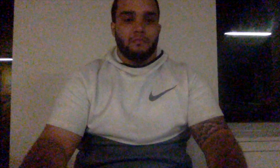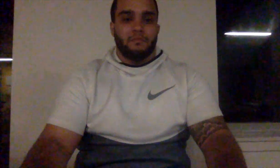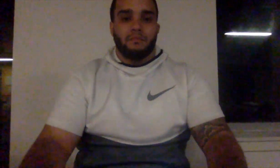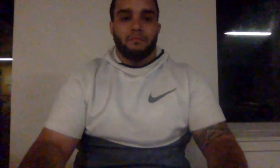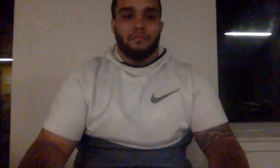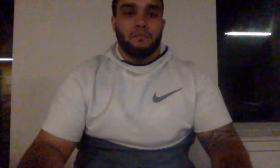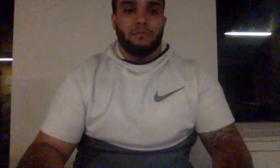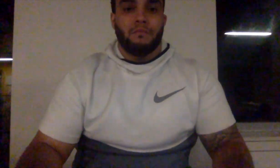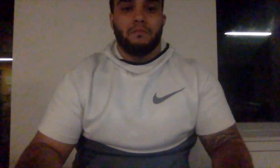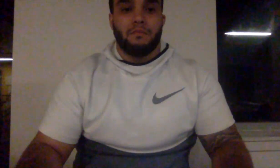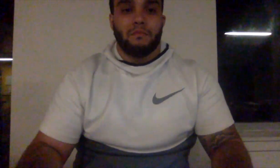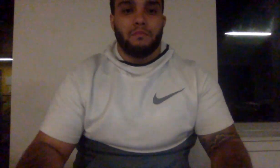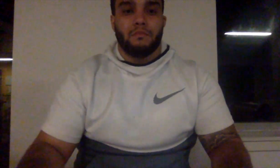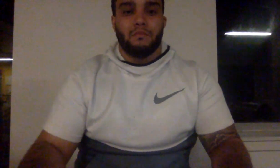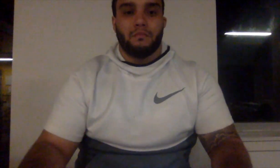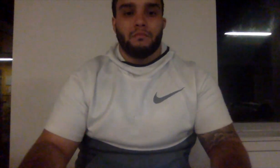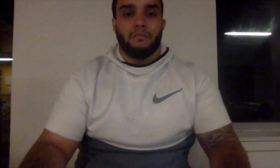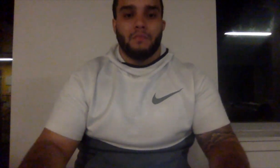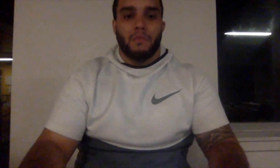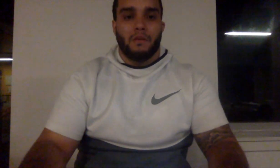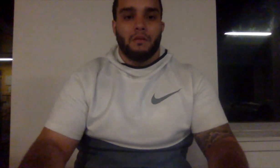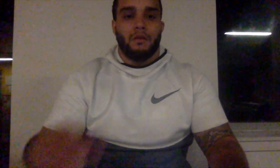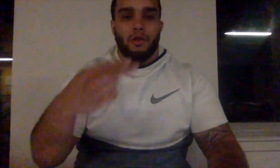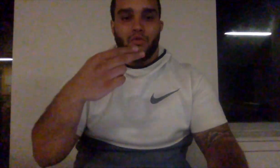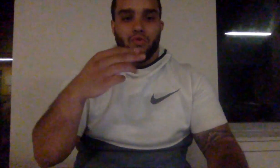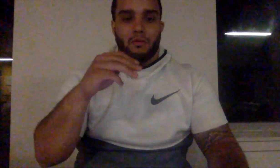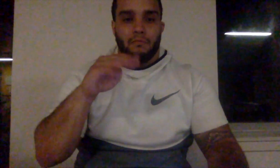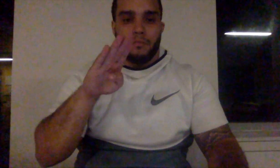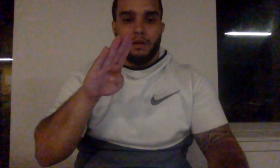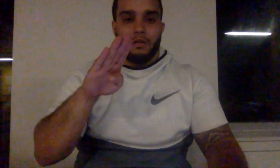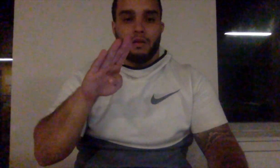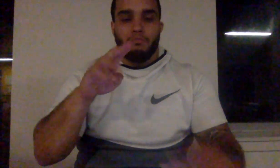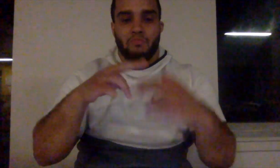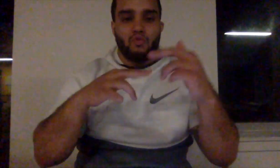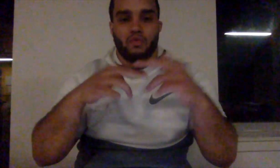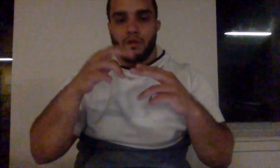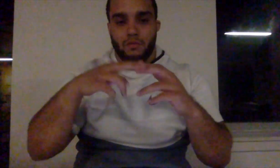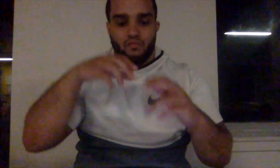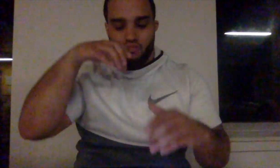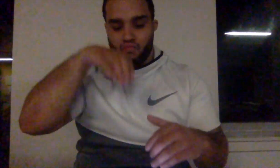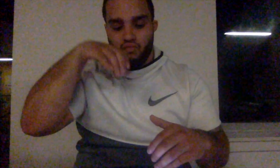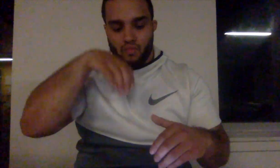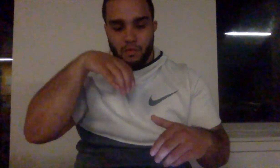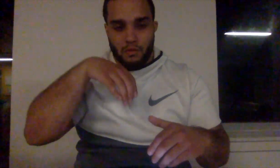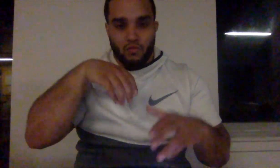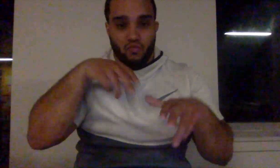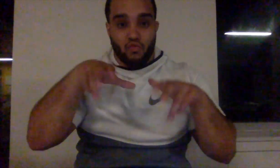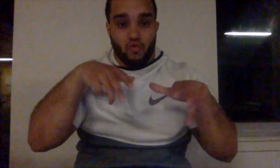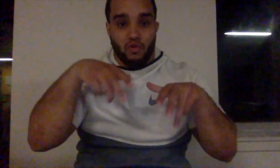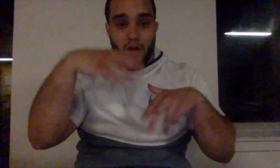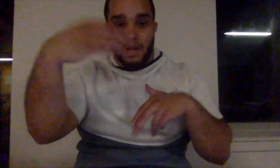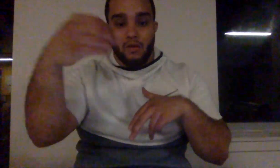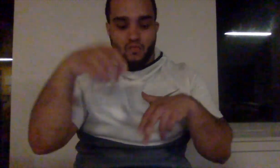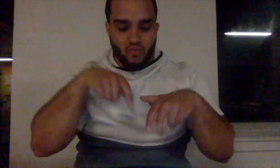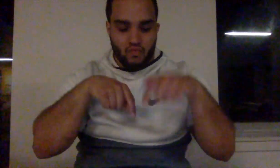Let's go, sound up gonna shine like gold. No stress move your body like what?